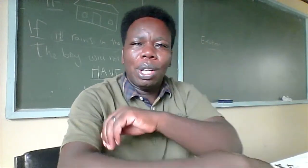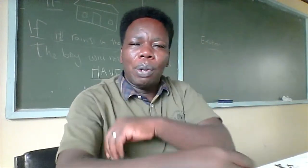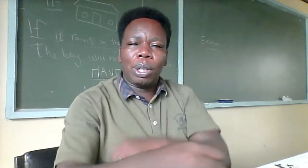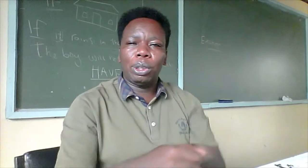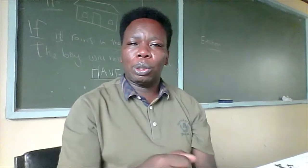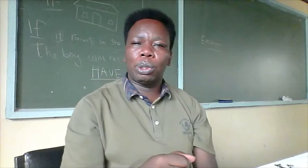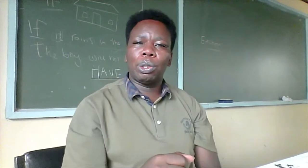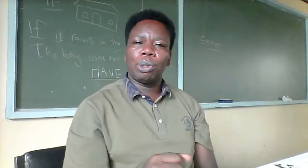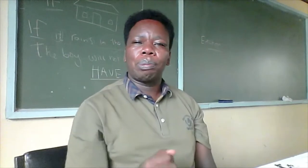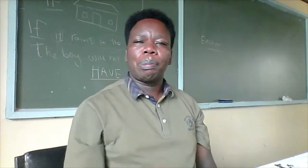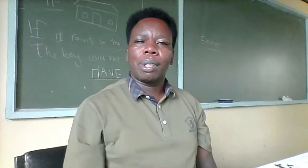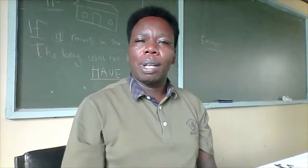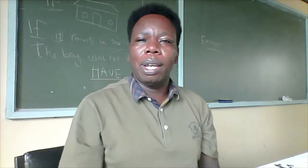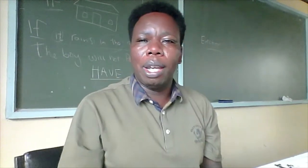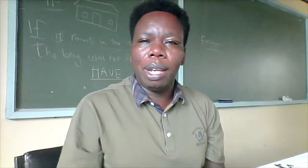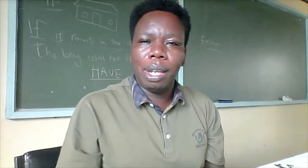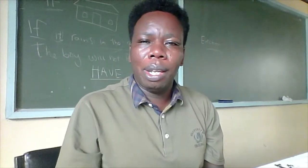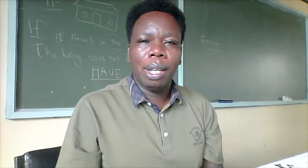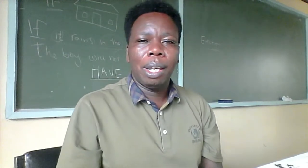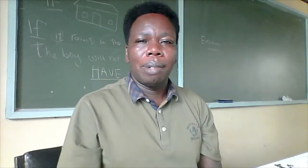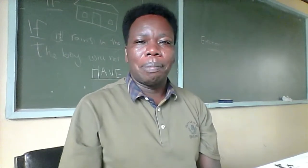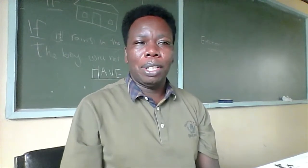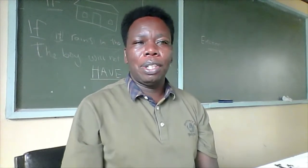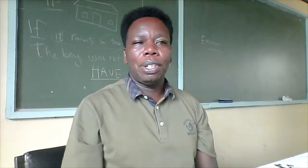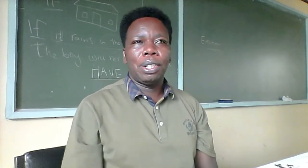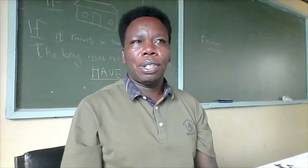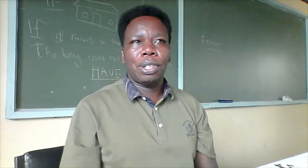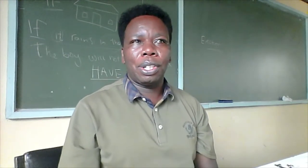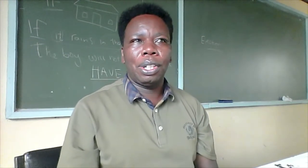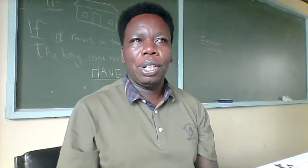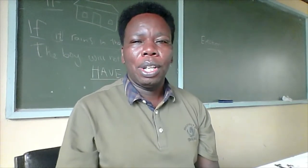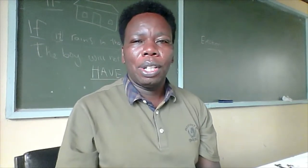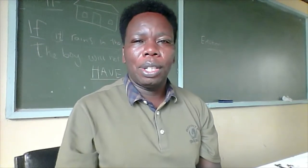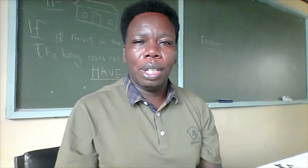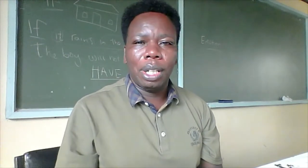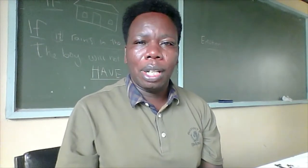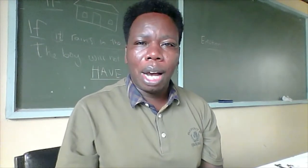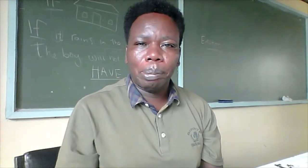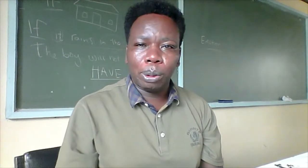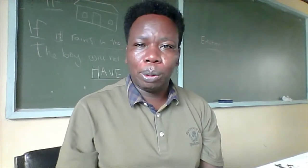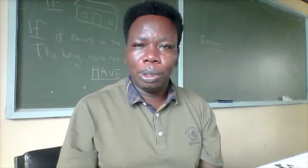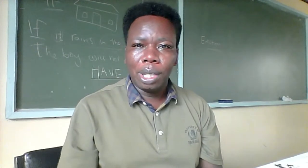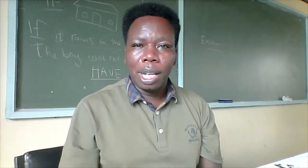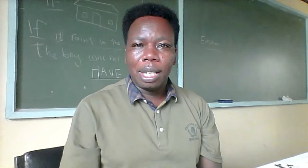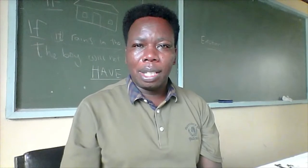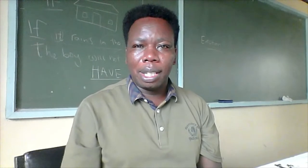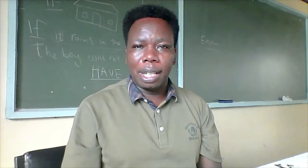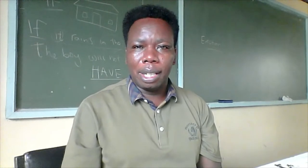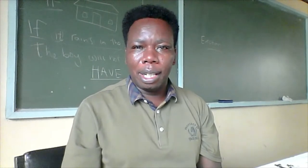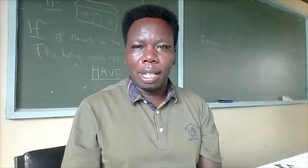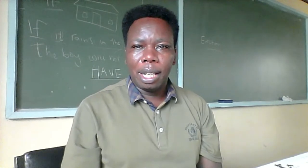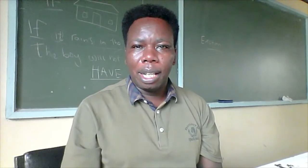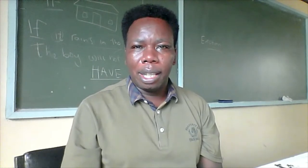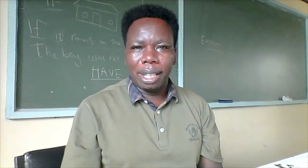We're going to do A, B, C, D, up to Z. Then,